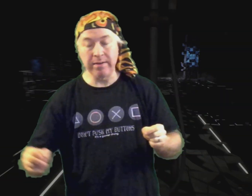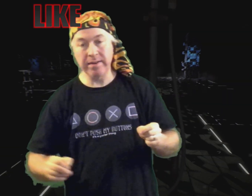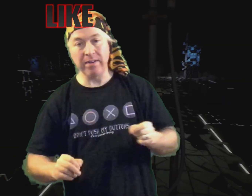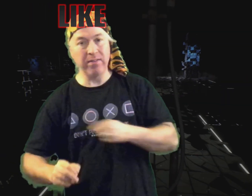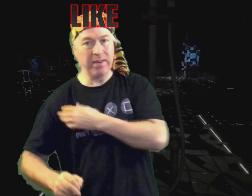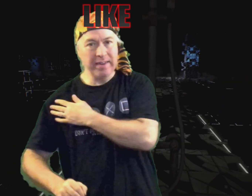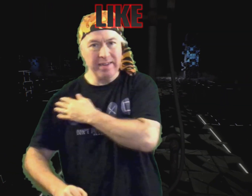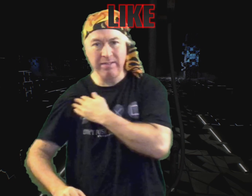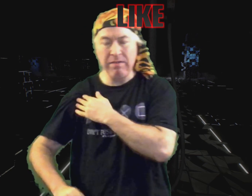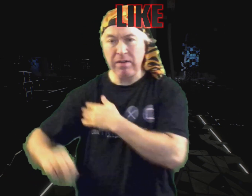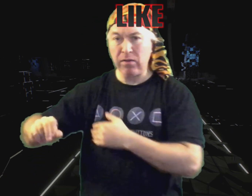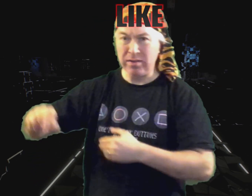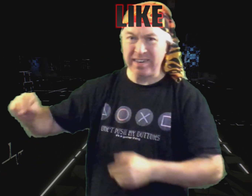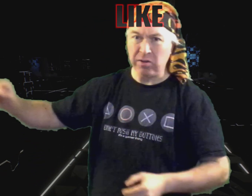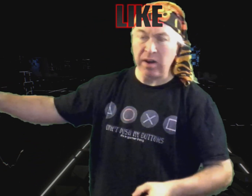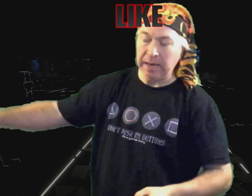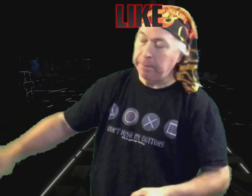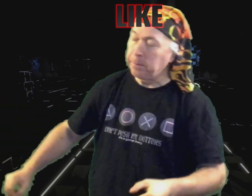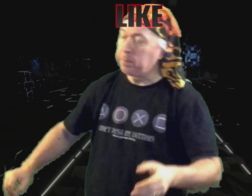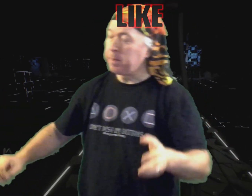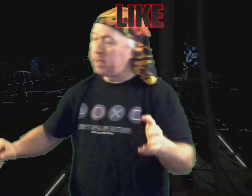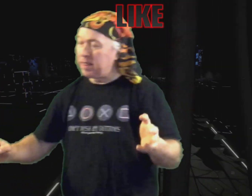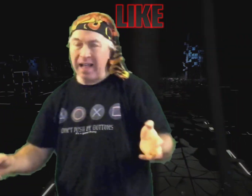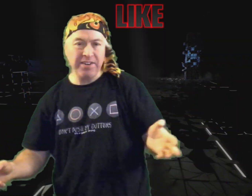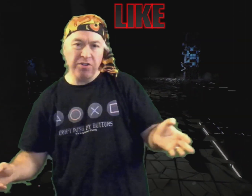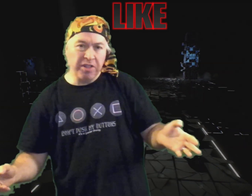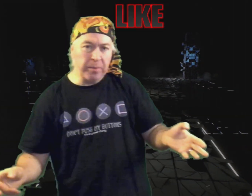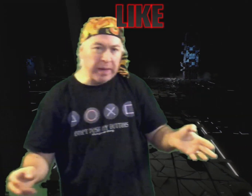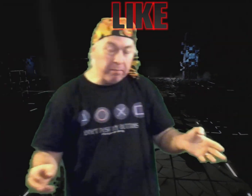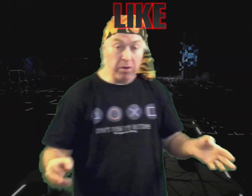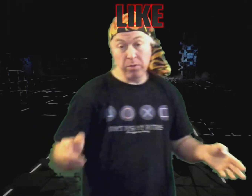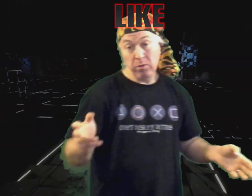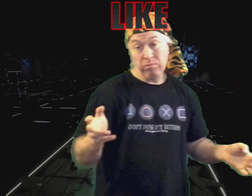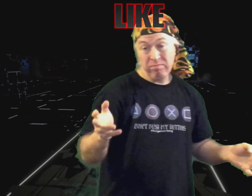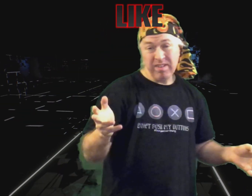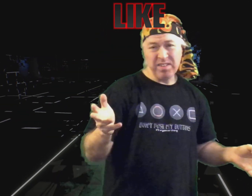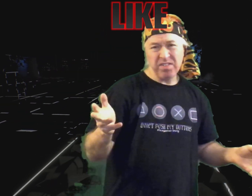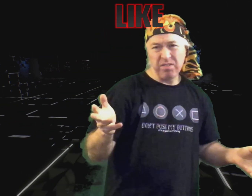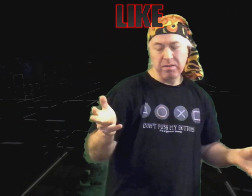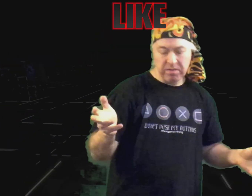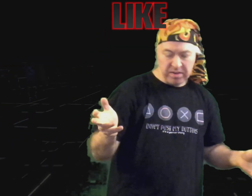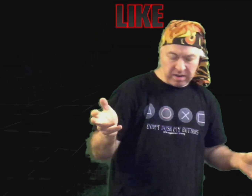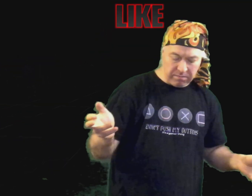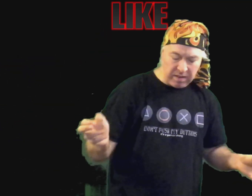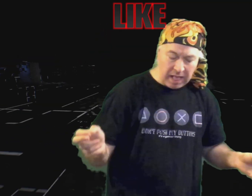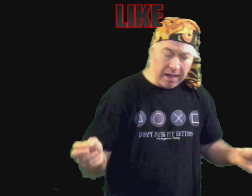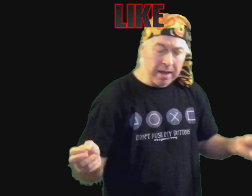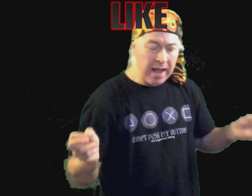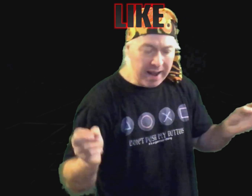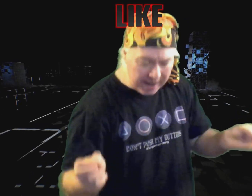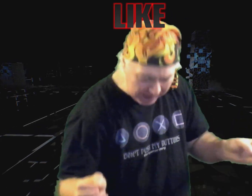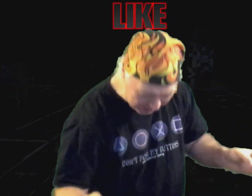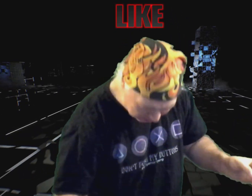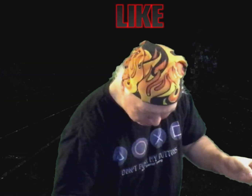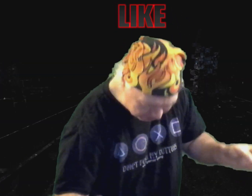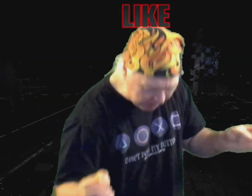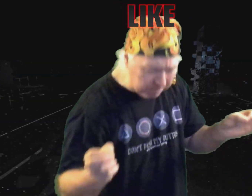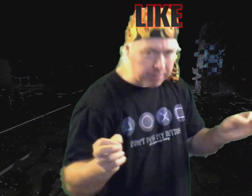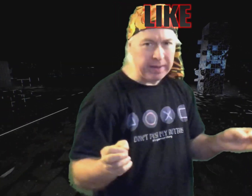know it's sort of like Grand Theft Auto 6 Online. That's not the debate, although there's certain stuff to that. The real debate